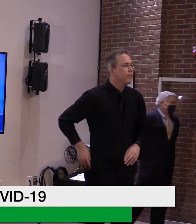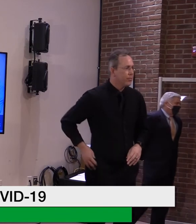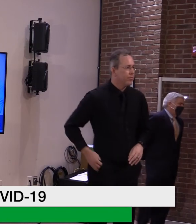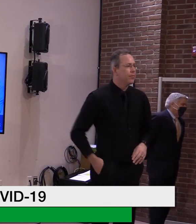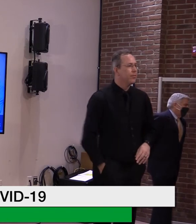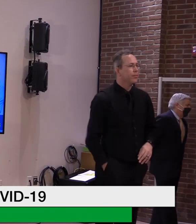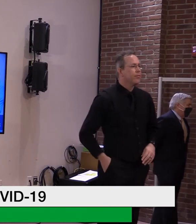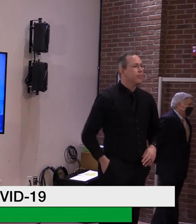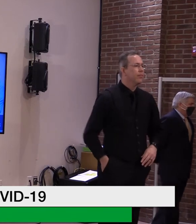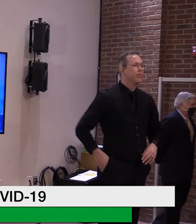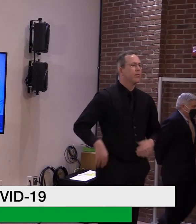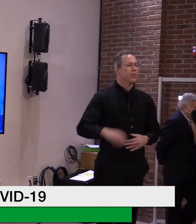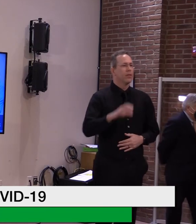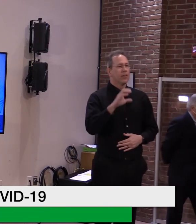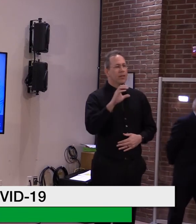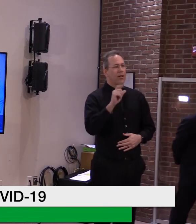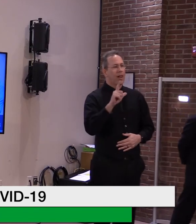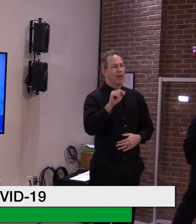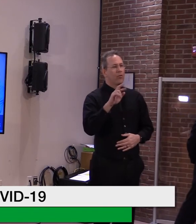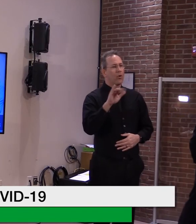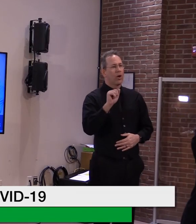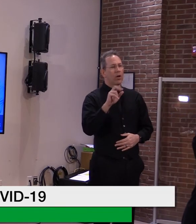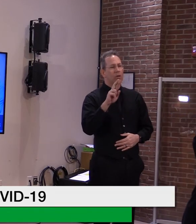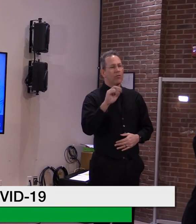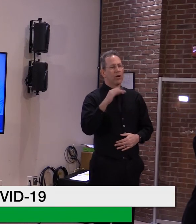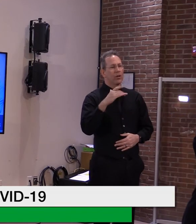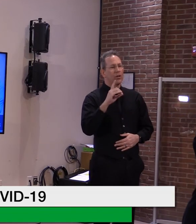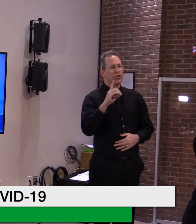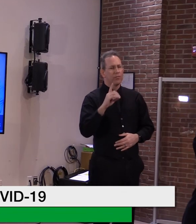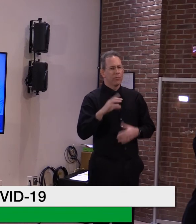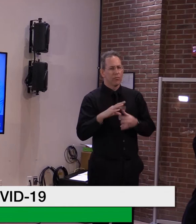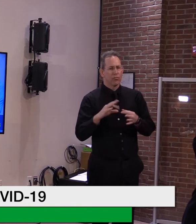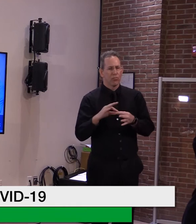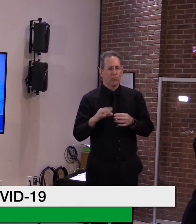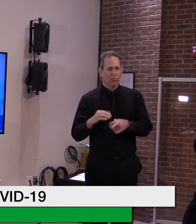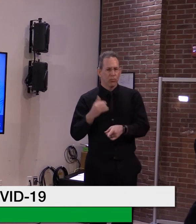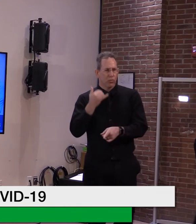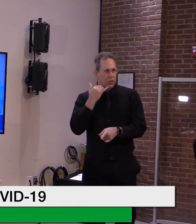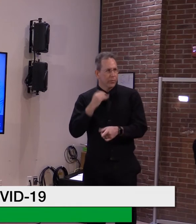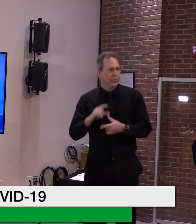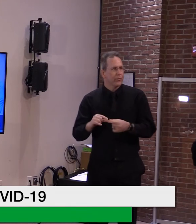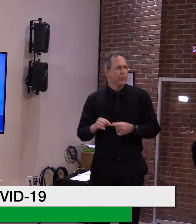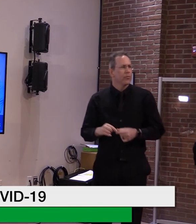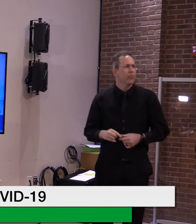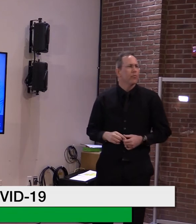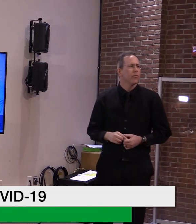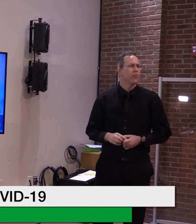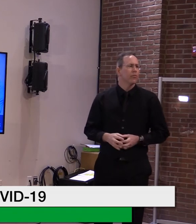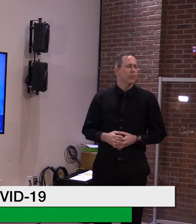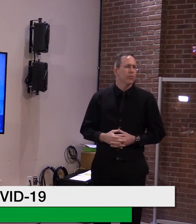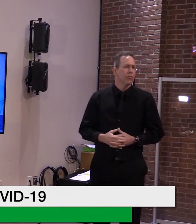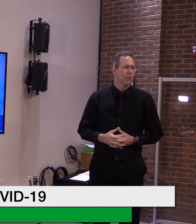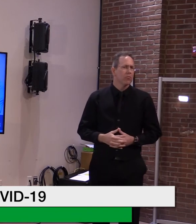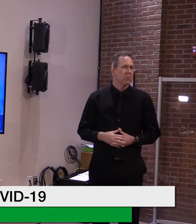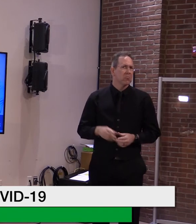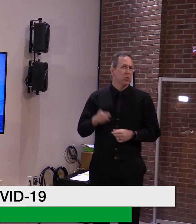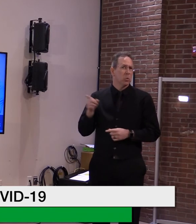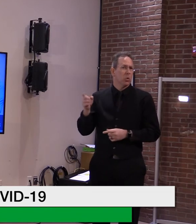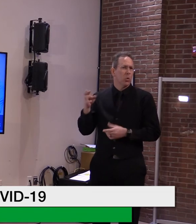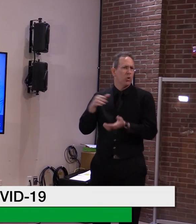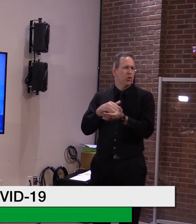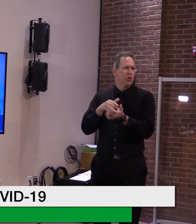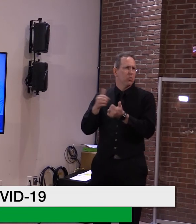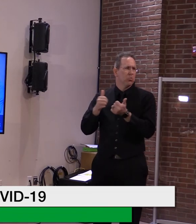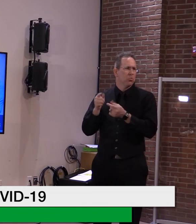Uh, yes. Good afternoon. governor, a question for you and for Dr. Levine, regarding the court proceedings in Newport,